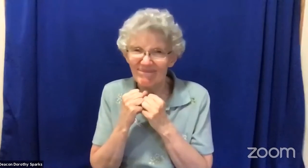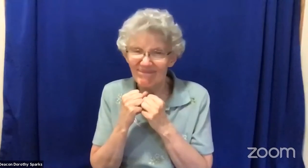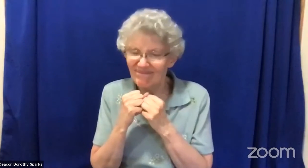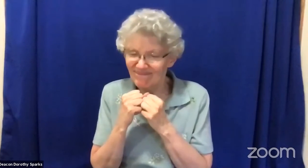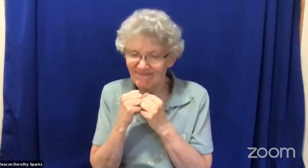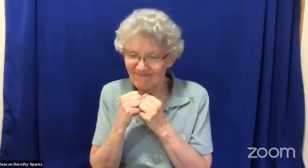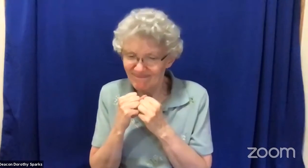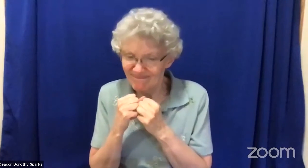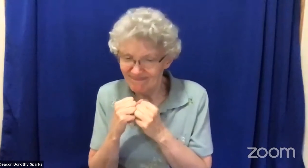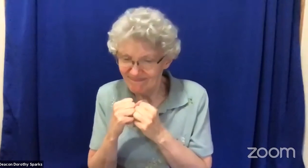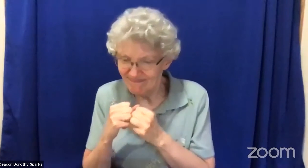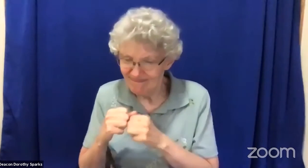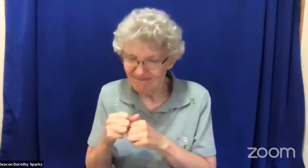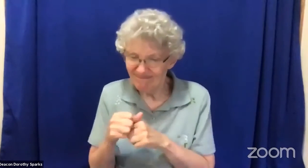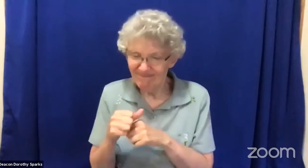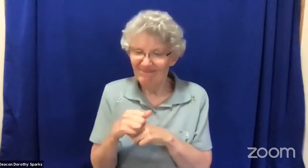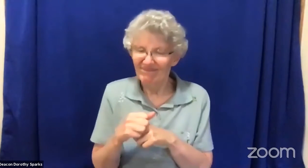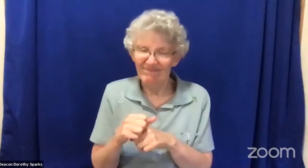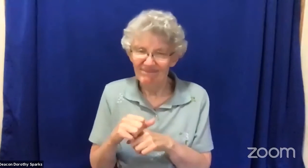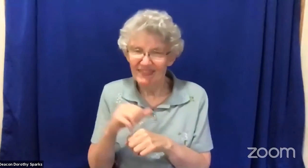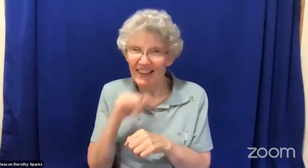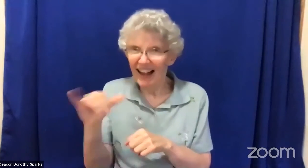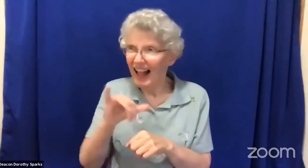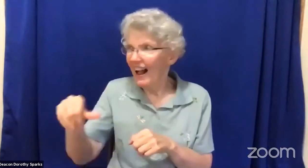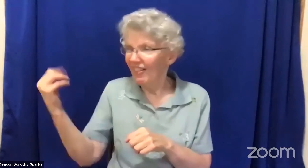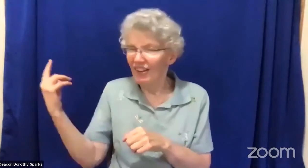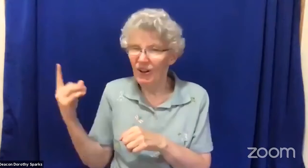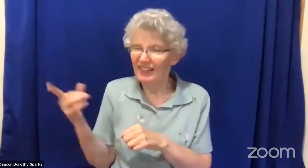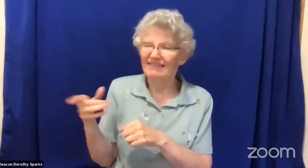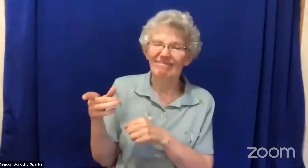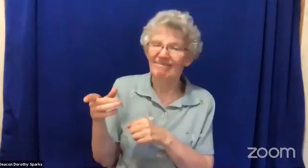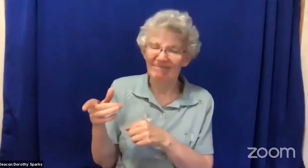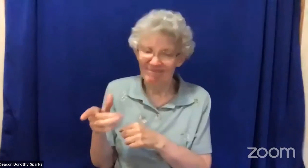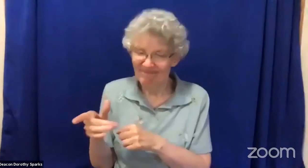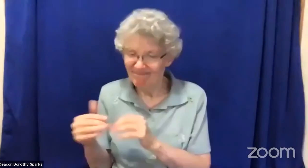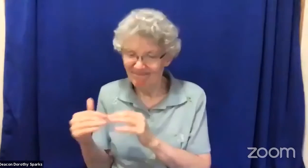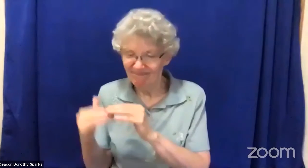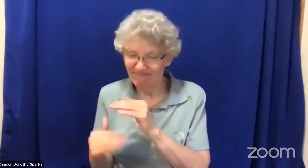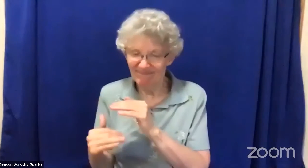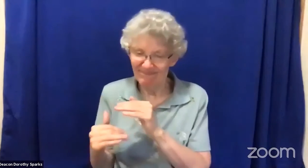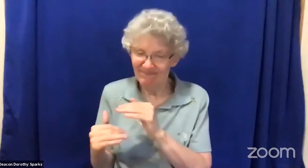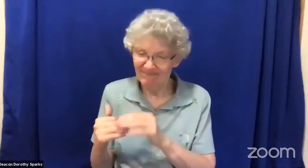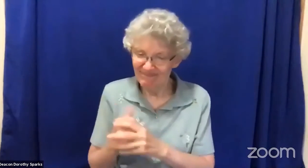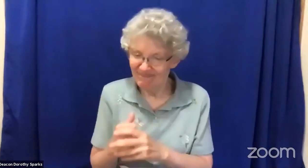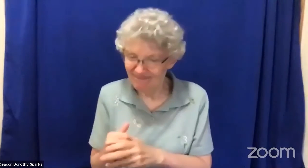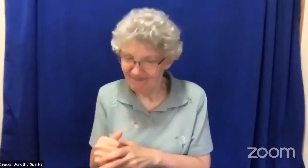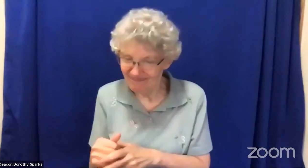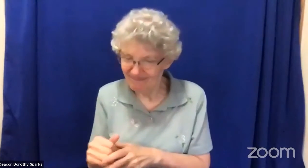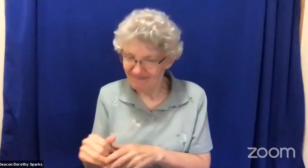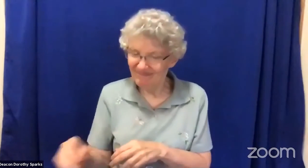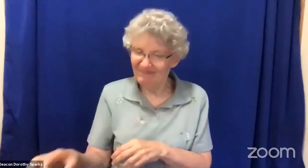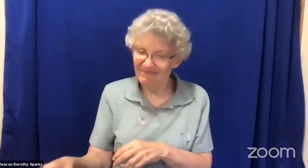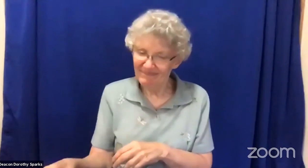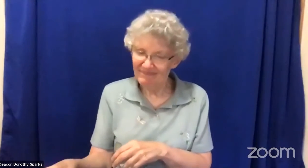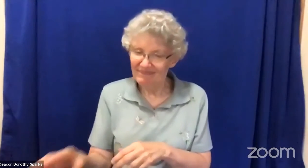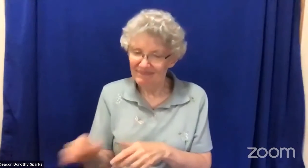And so the white people in America showed that they did not value